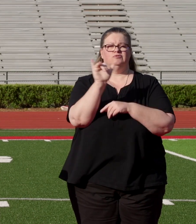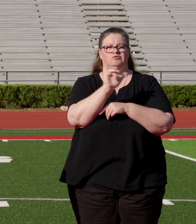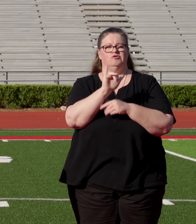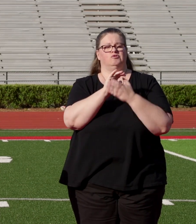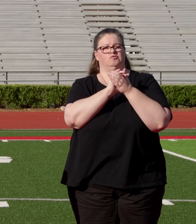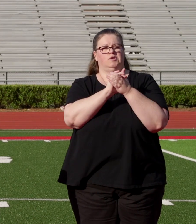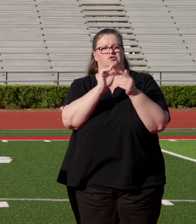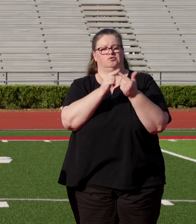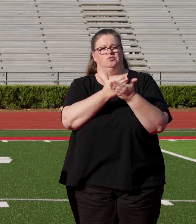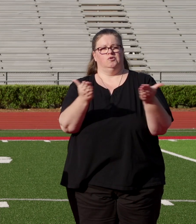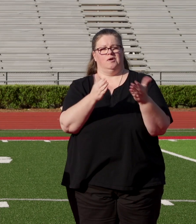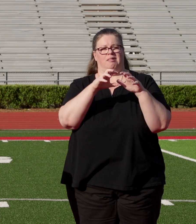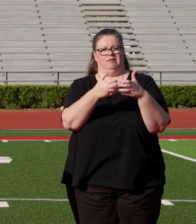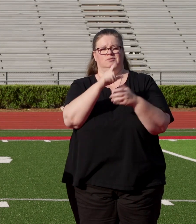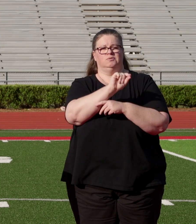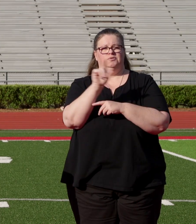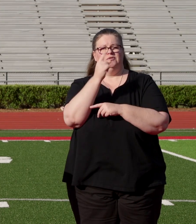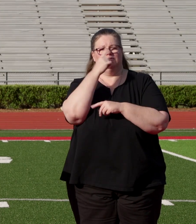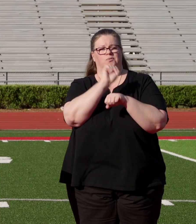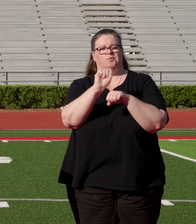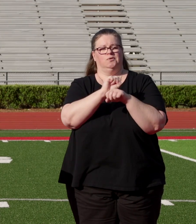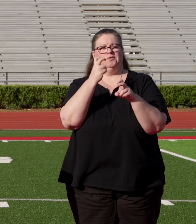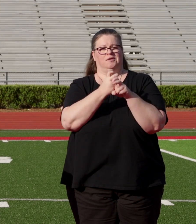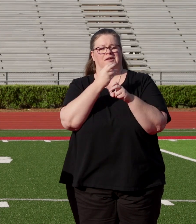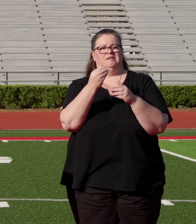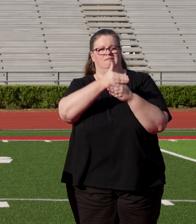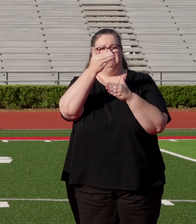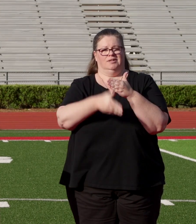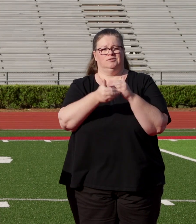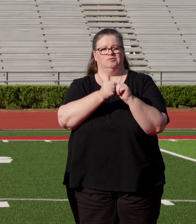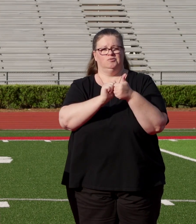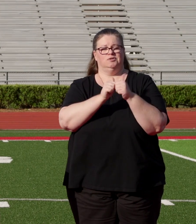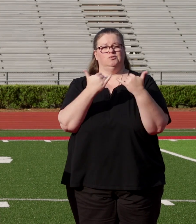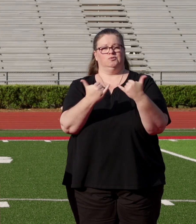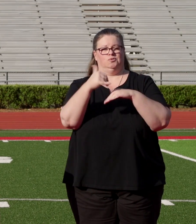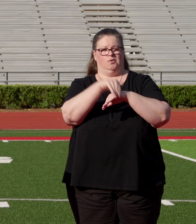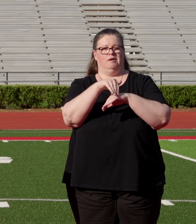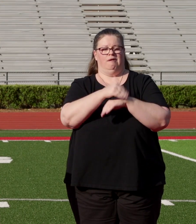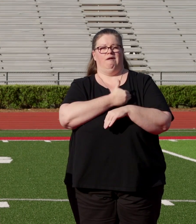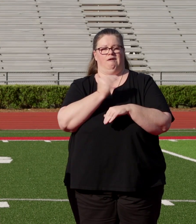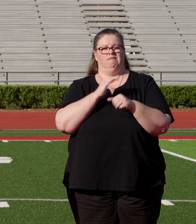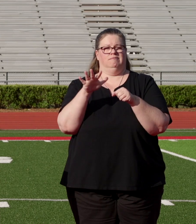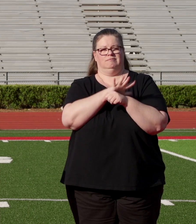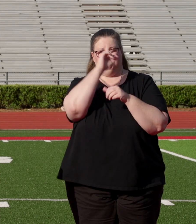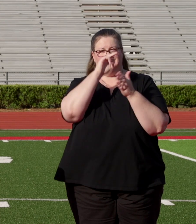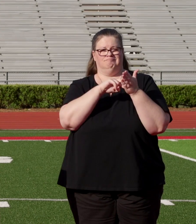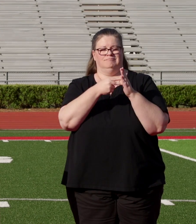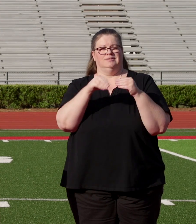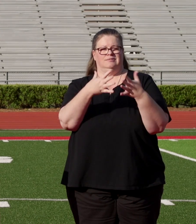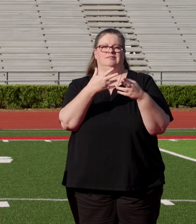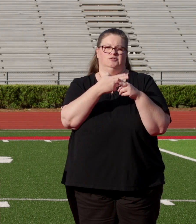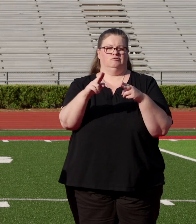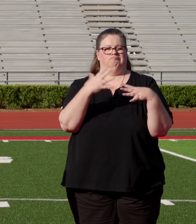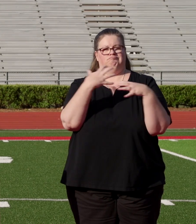congratulations to you, class of 2020, for working hard and finishing the race. Tonight, it is our full intent that we'll give you the short version,